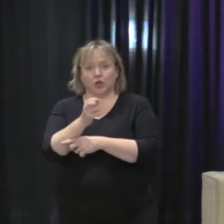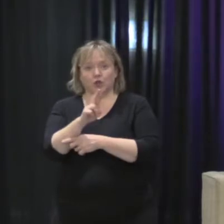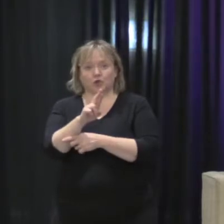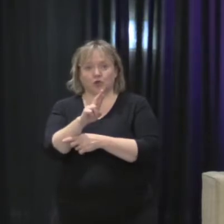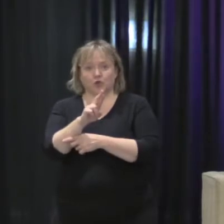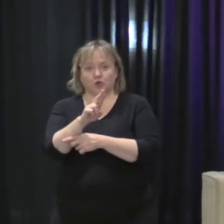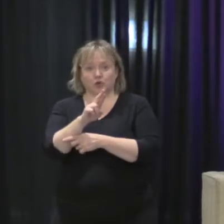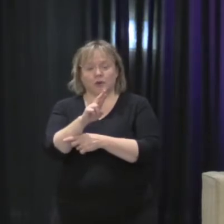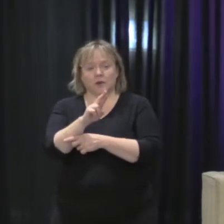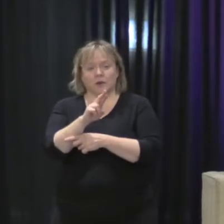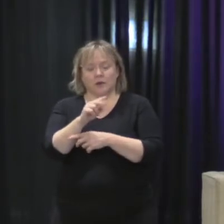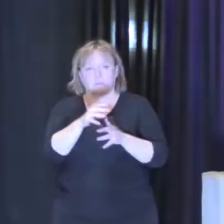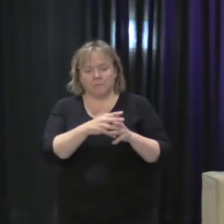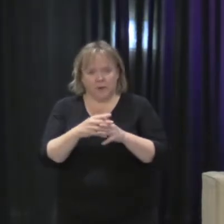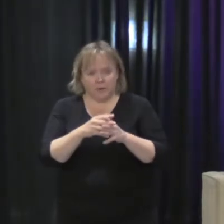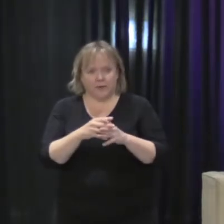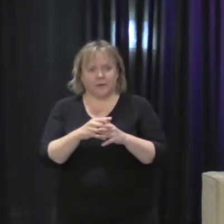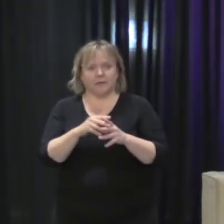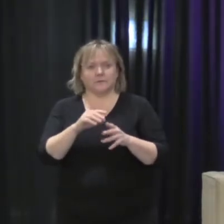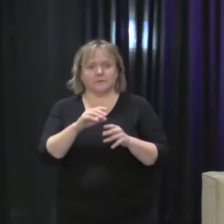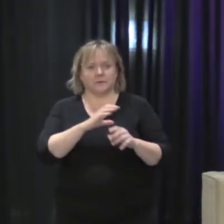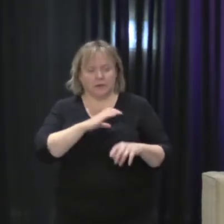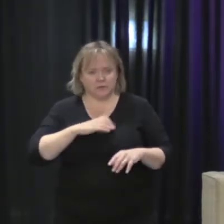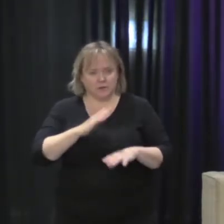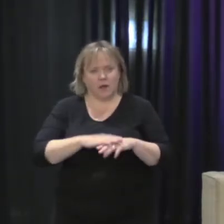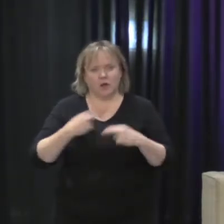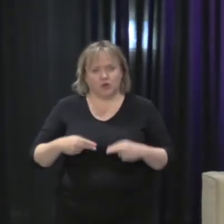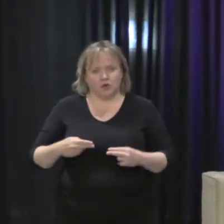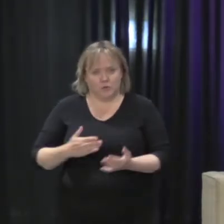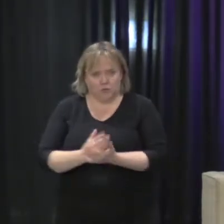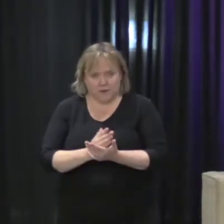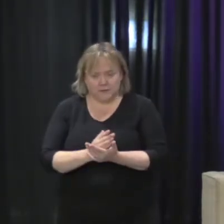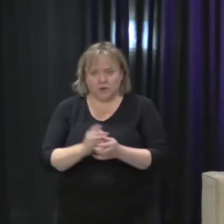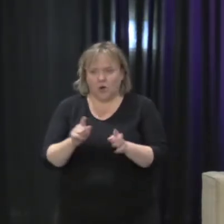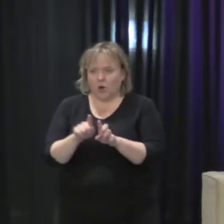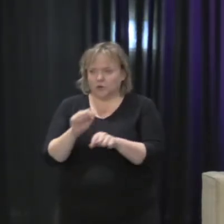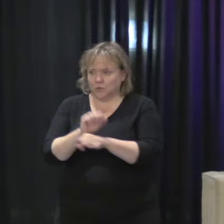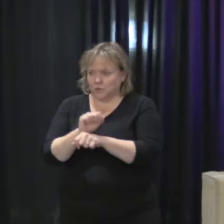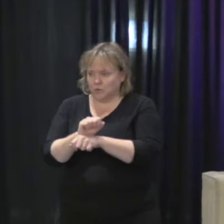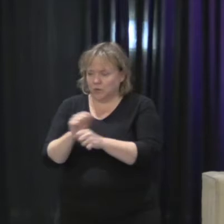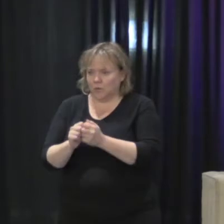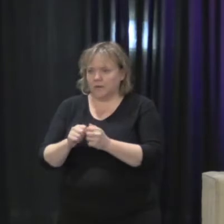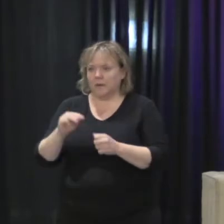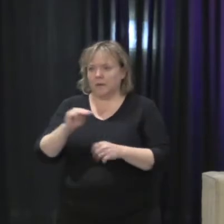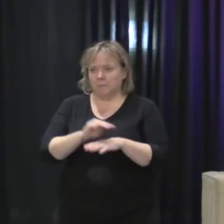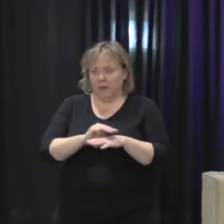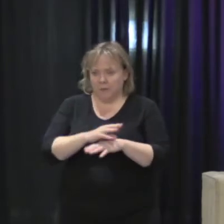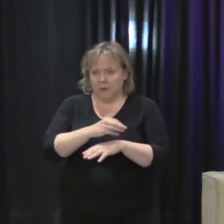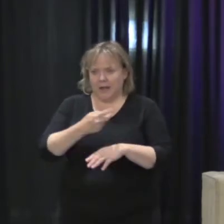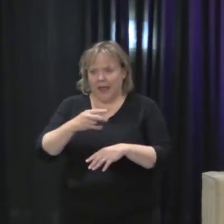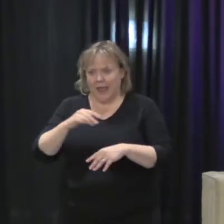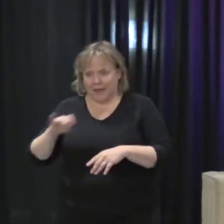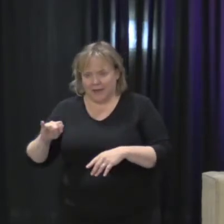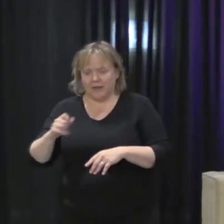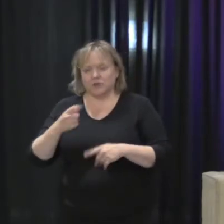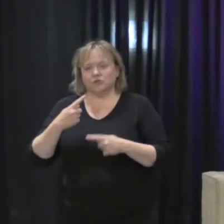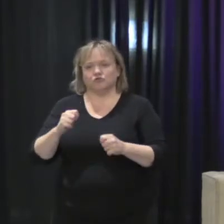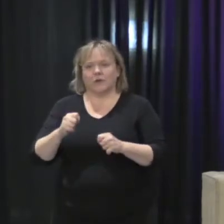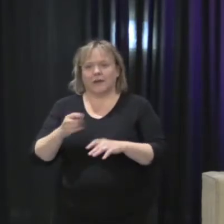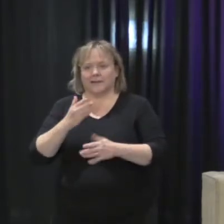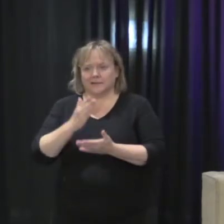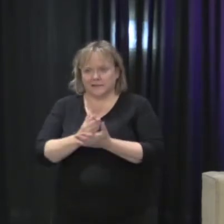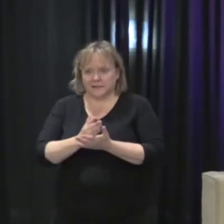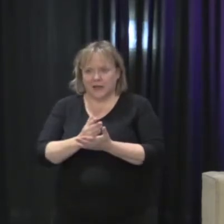and she's collaborated with advocates in Miami and Haiti to stop U.S. deportations to post